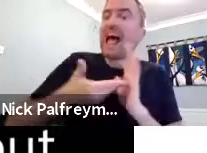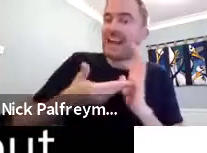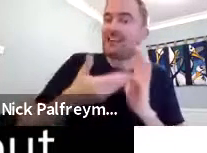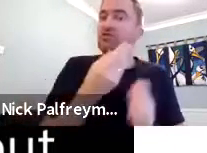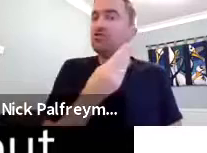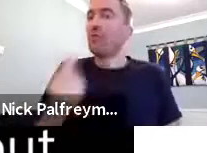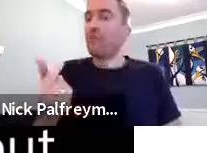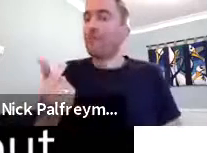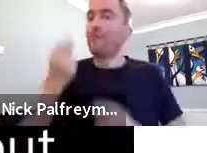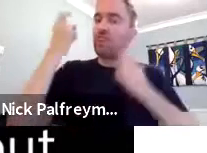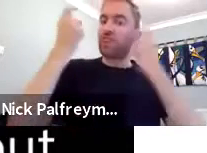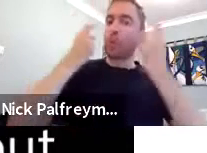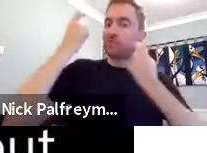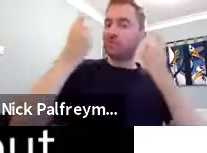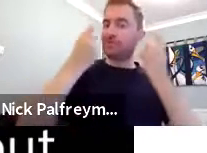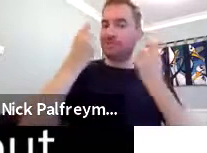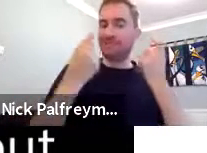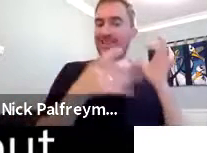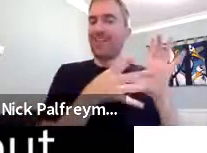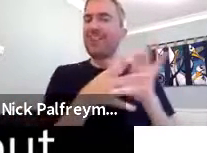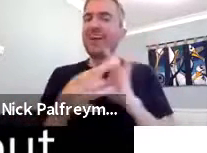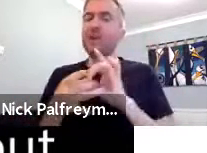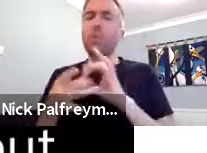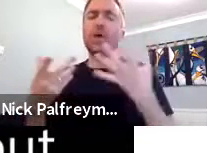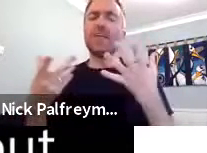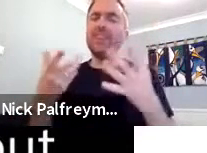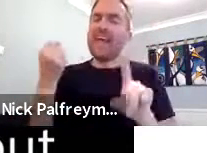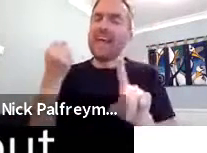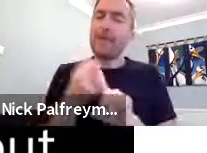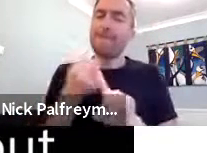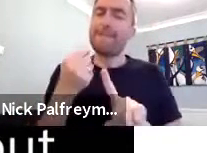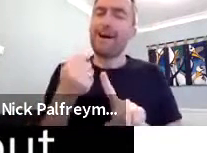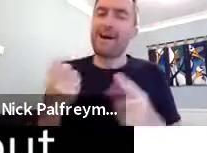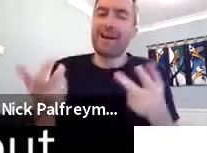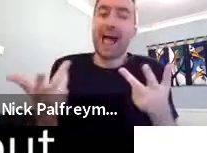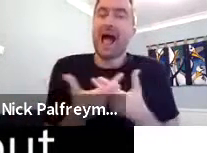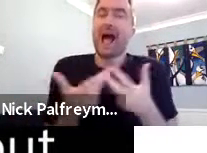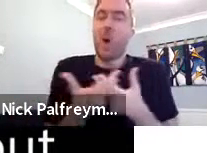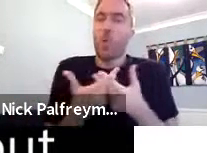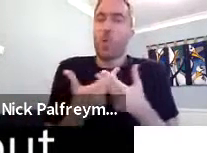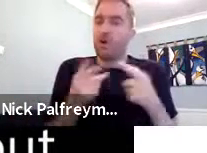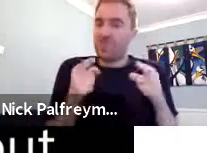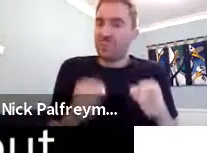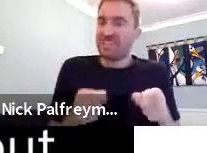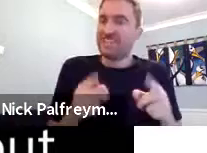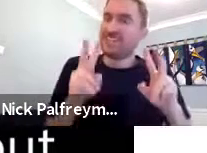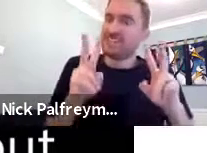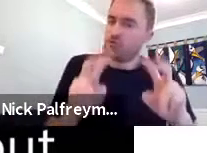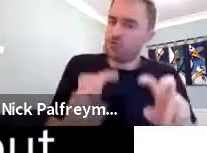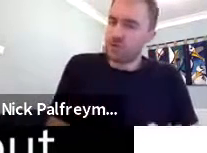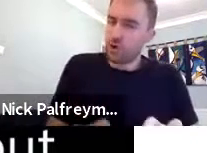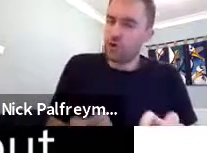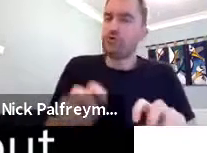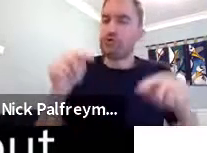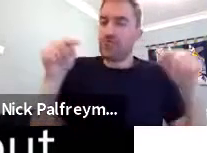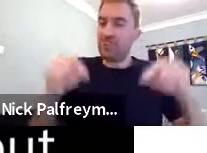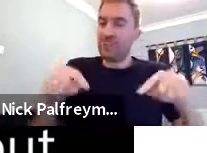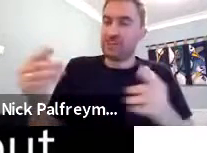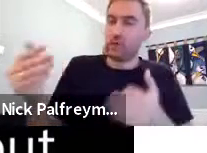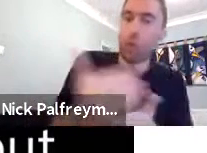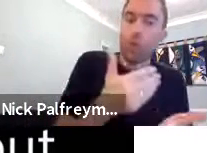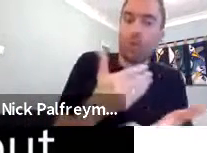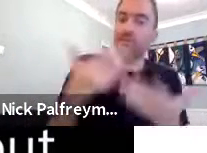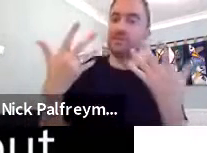And also, Mohammed has some extra thoughts that he adds, linked with the impact of